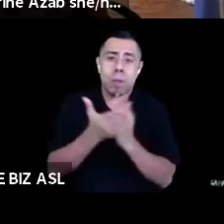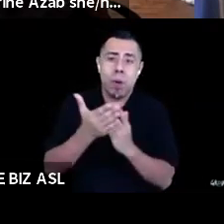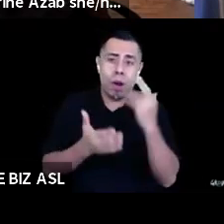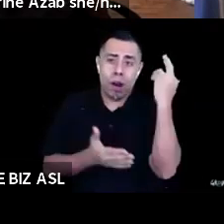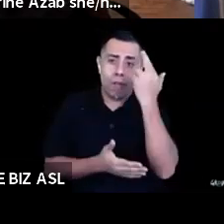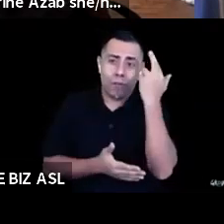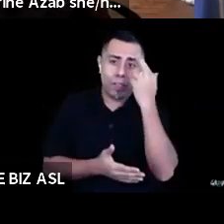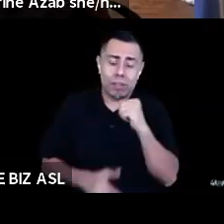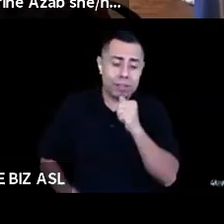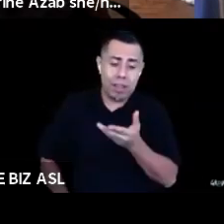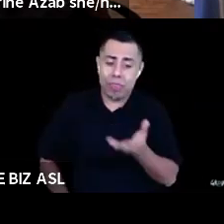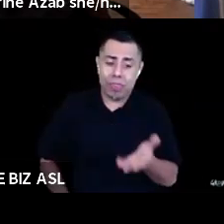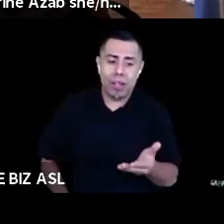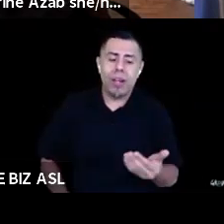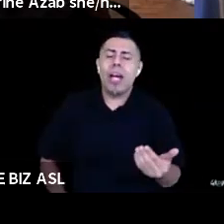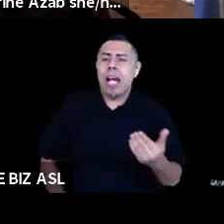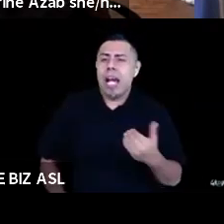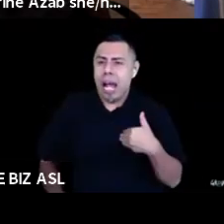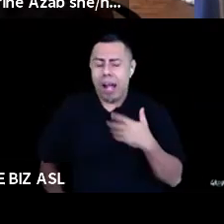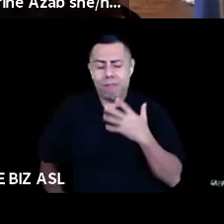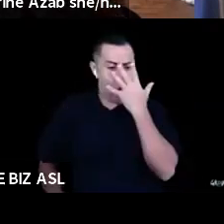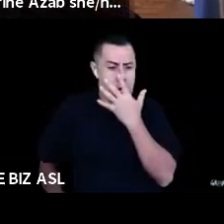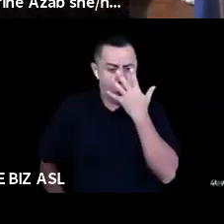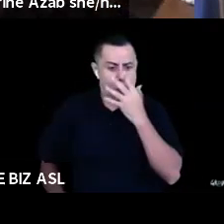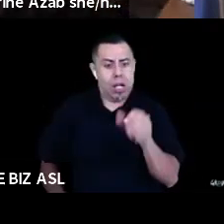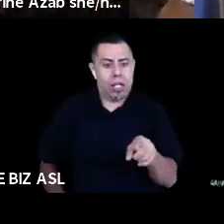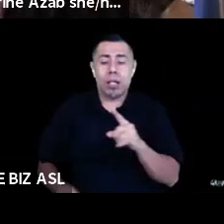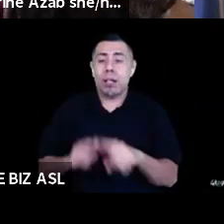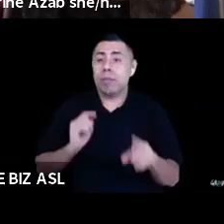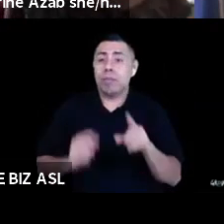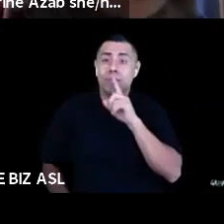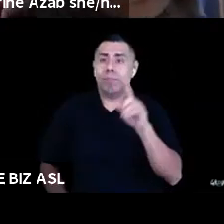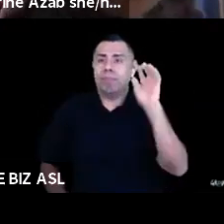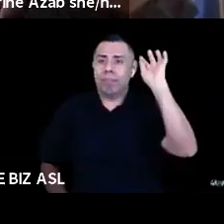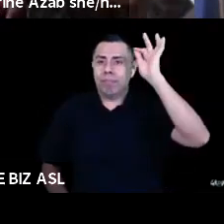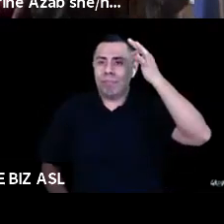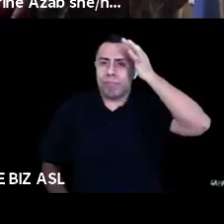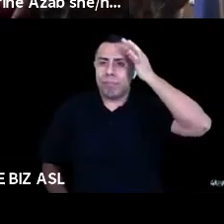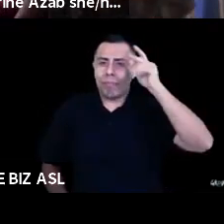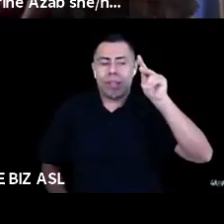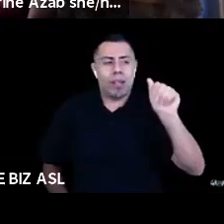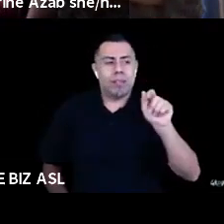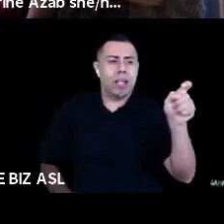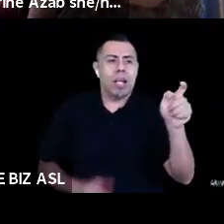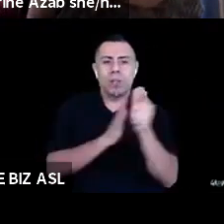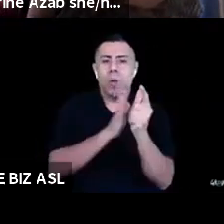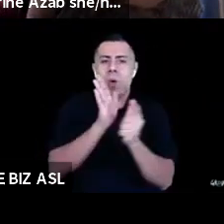are iterations of it, but part of the reason is actually the federal tax code. So, so when we talk about things like sustainability,